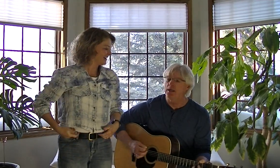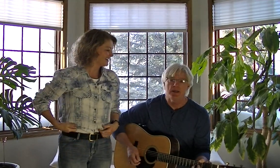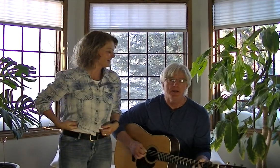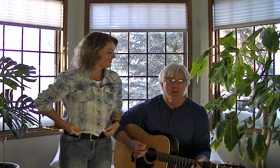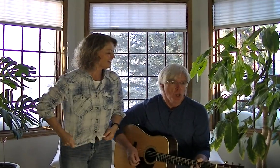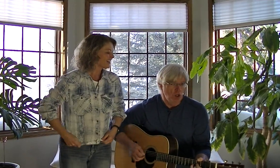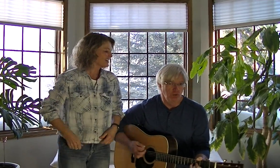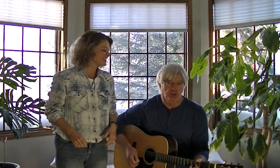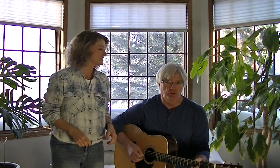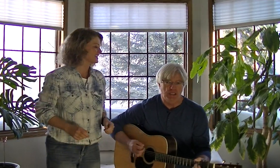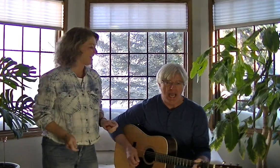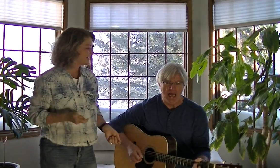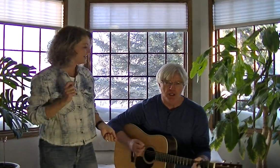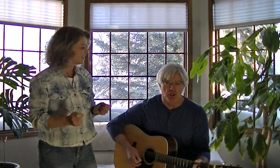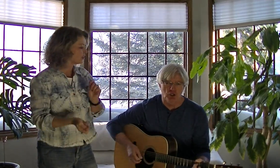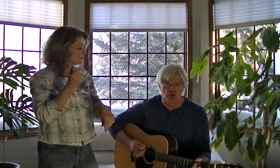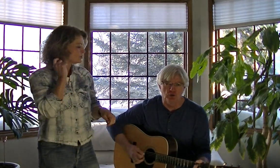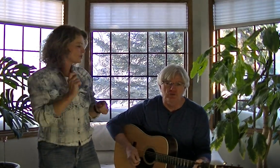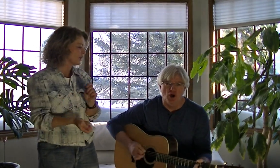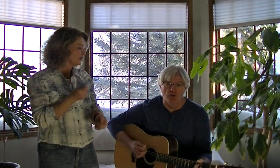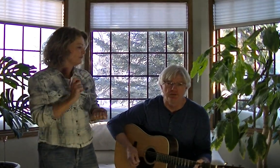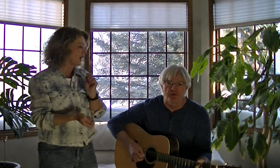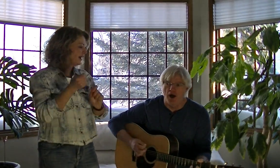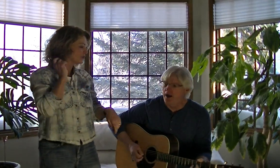Cause it's a Canada Goose on the fly.